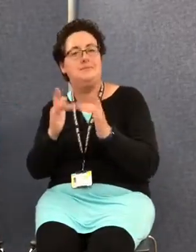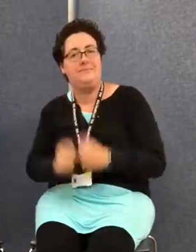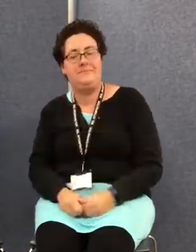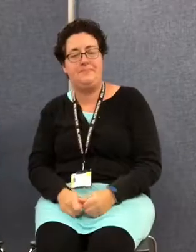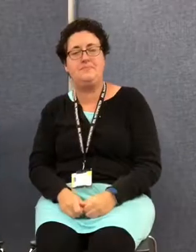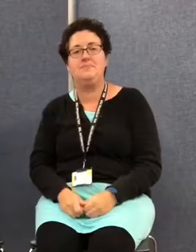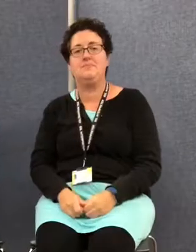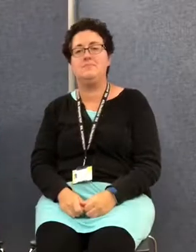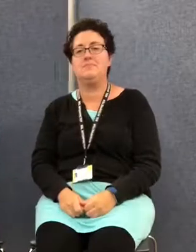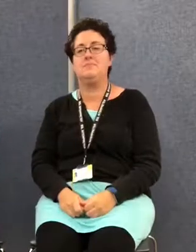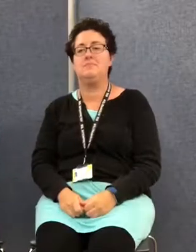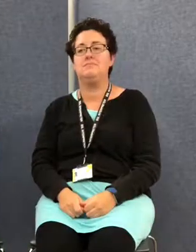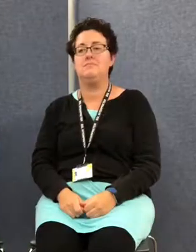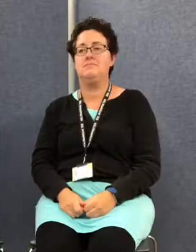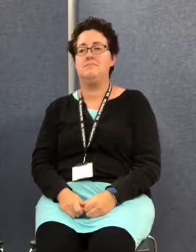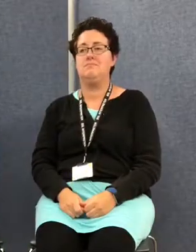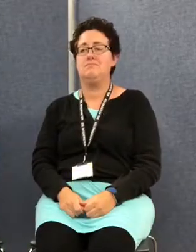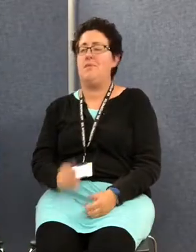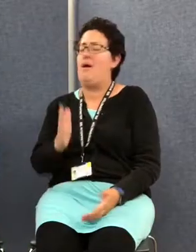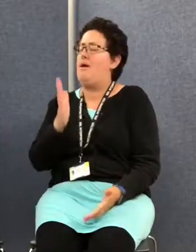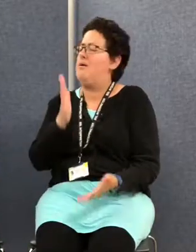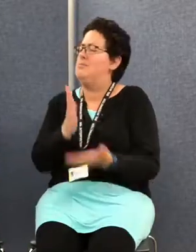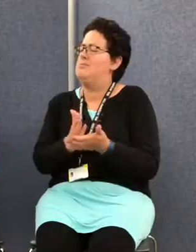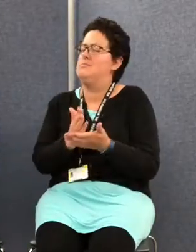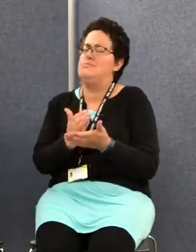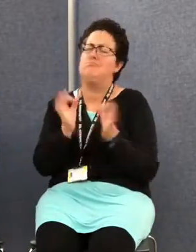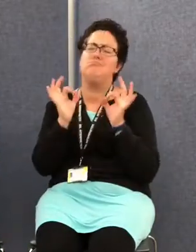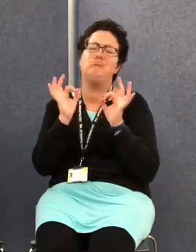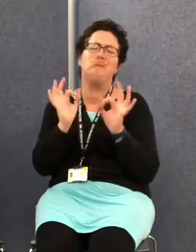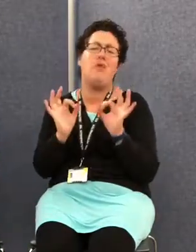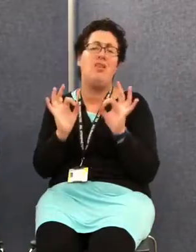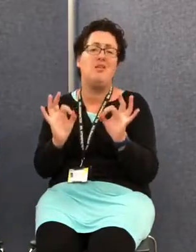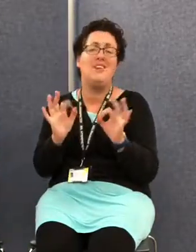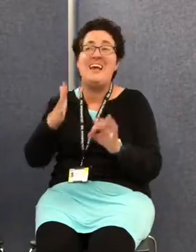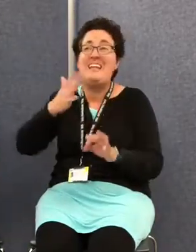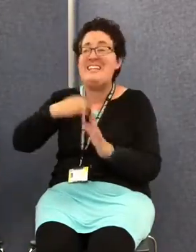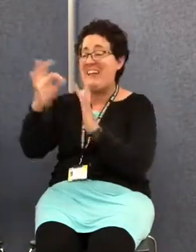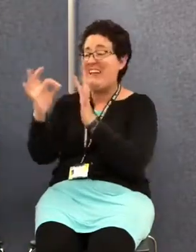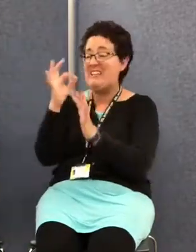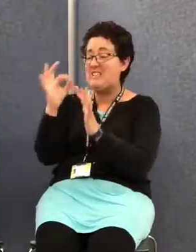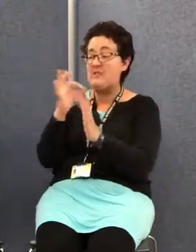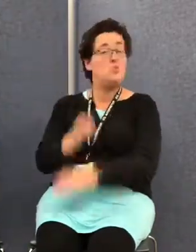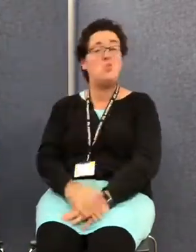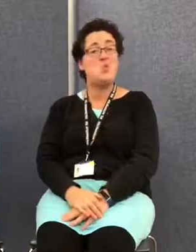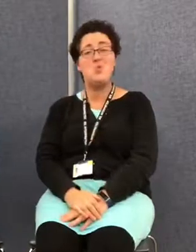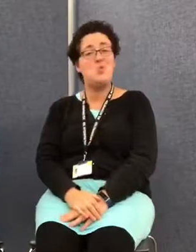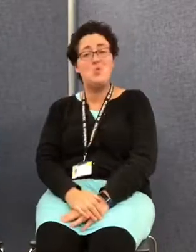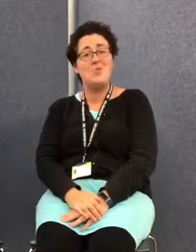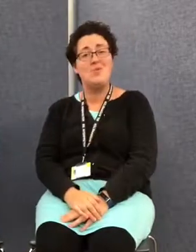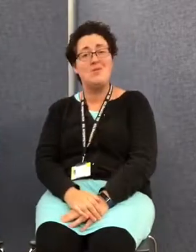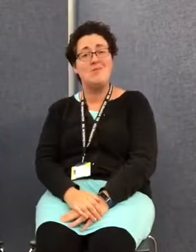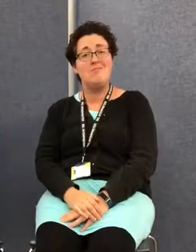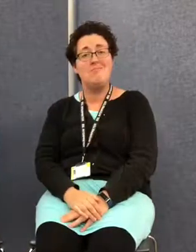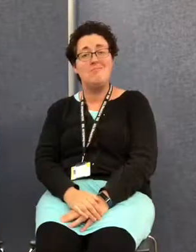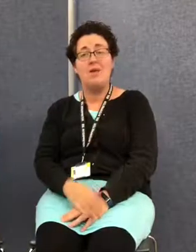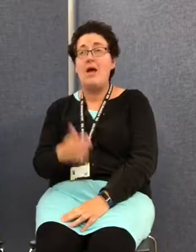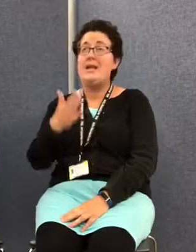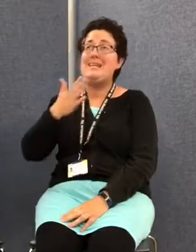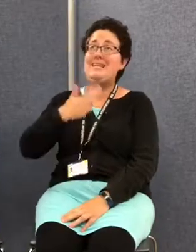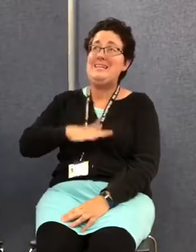It's entirely brilliant. There's no interview or anything to start with. just come. No, you don't need any previous skill levels at